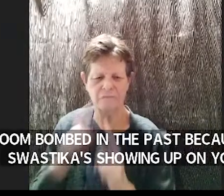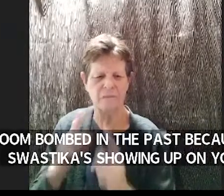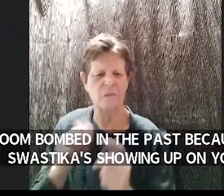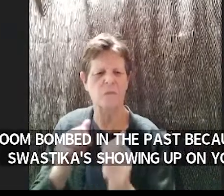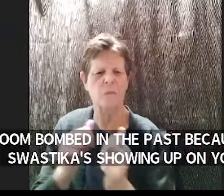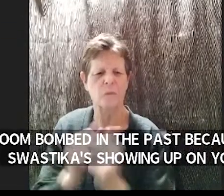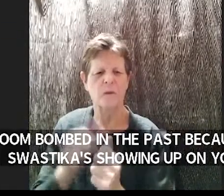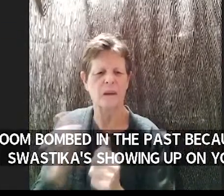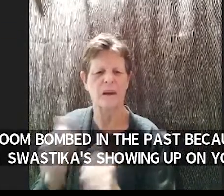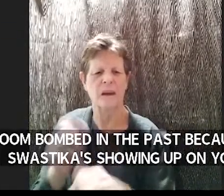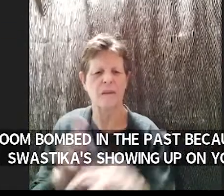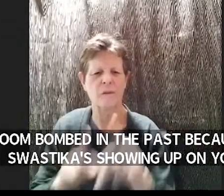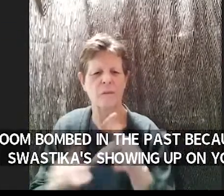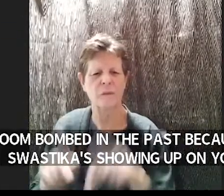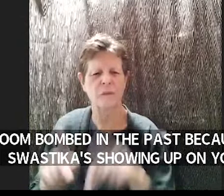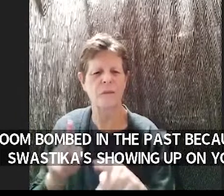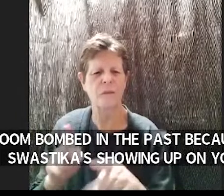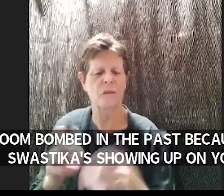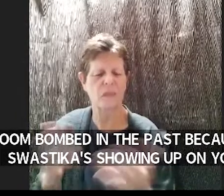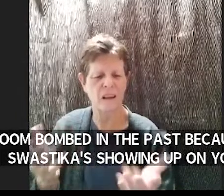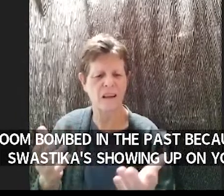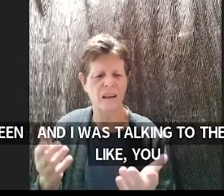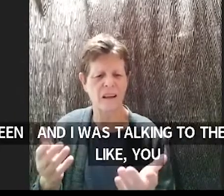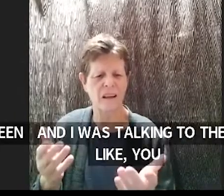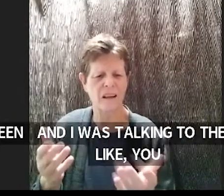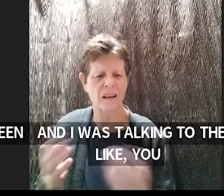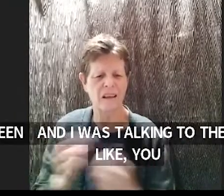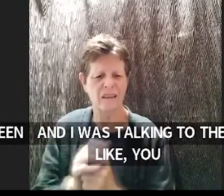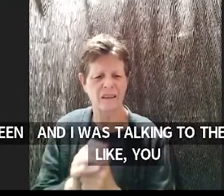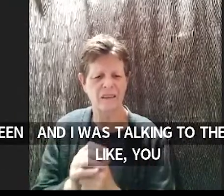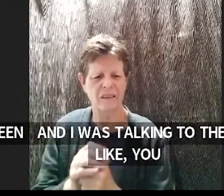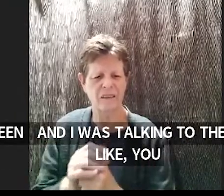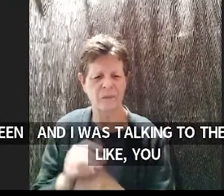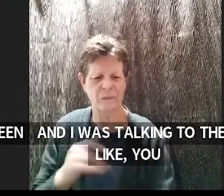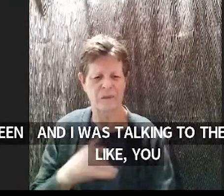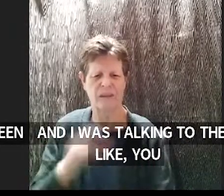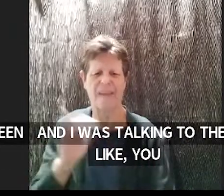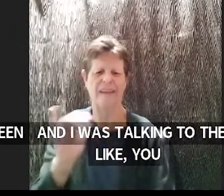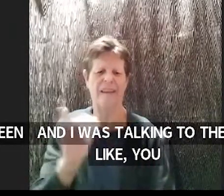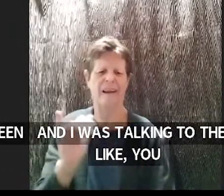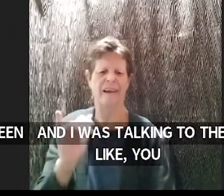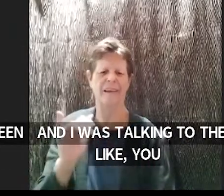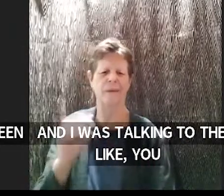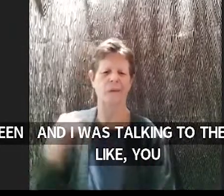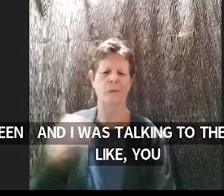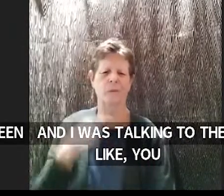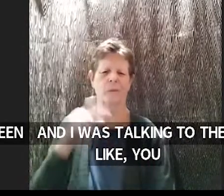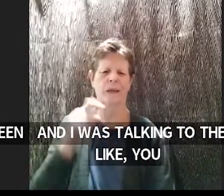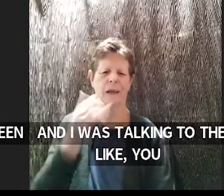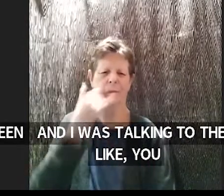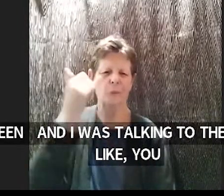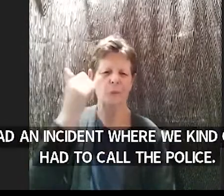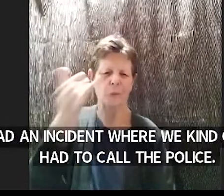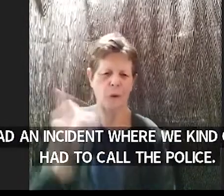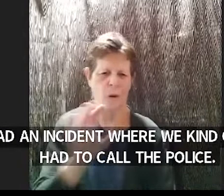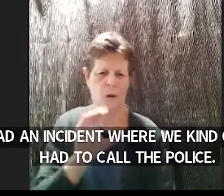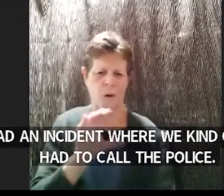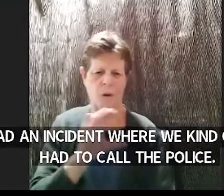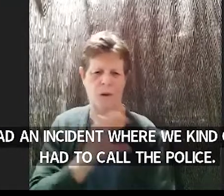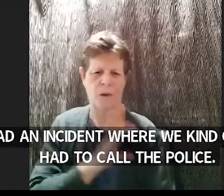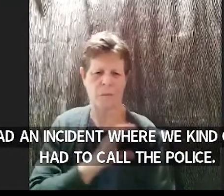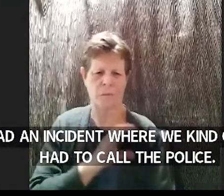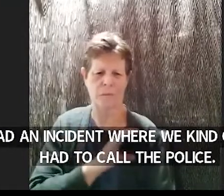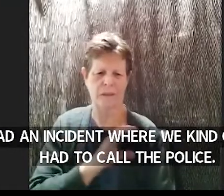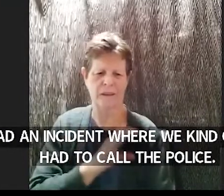like yeah you know we had we had an incident where we kind of felt like we had to call the police there are some rare occasions and these are abolitionists that they felt